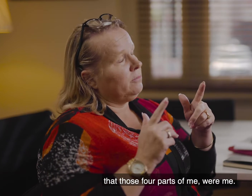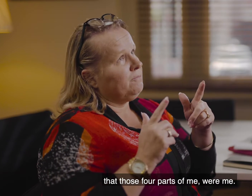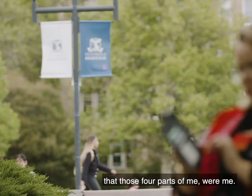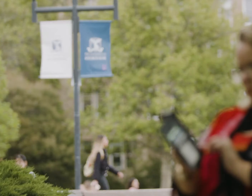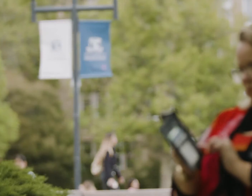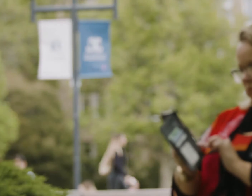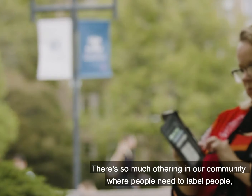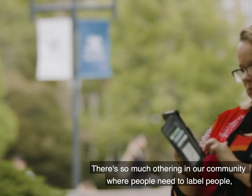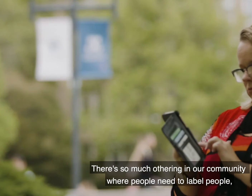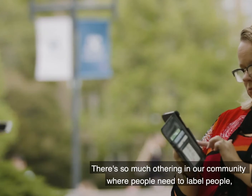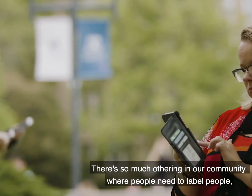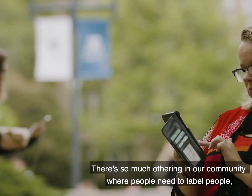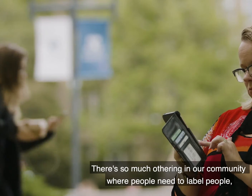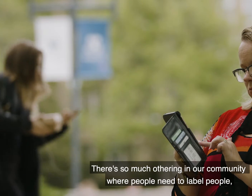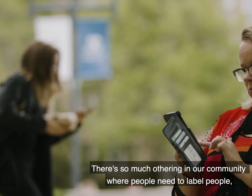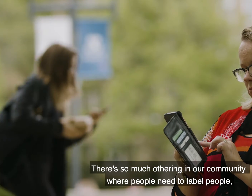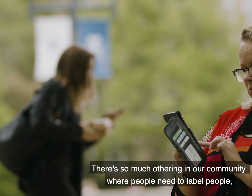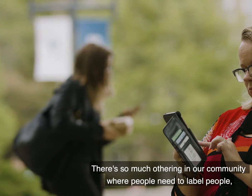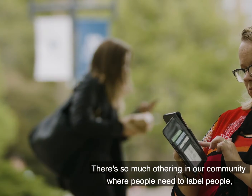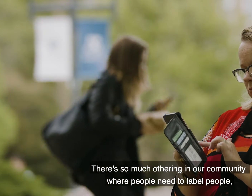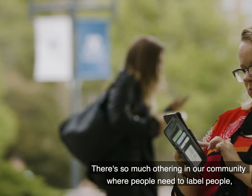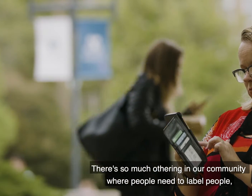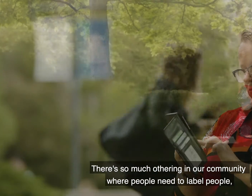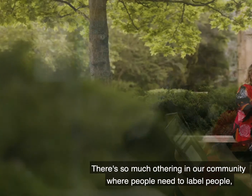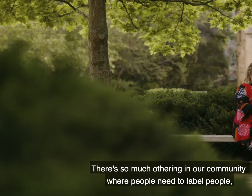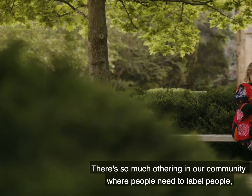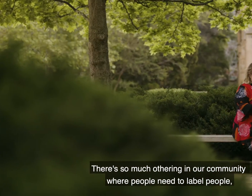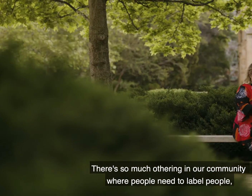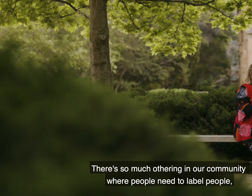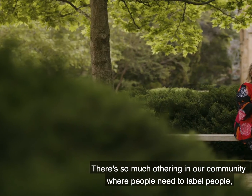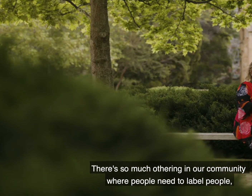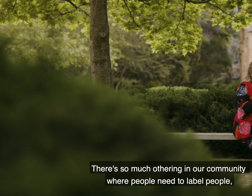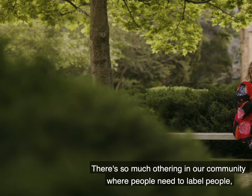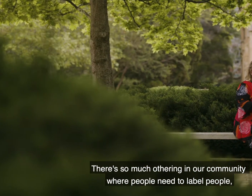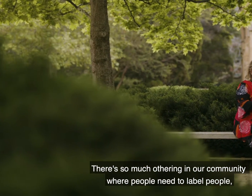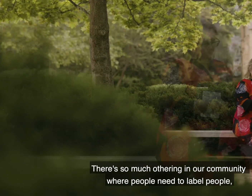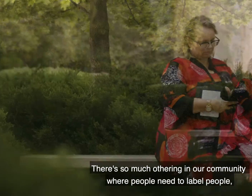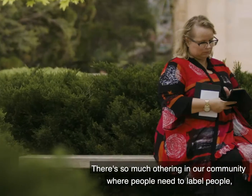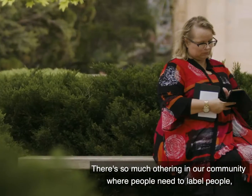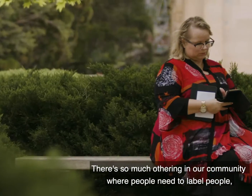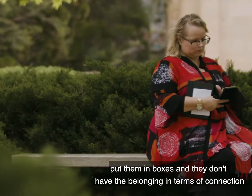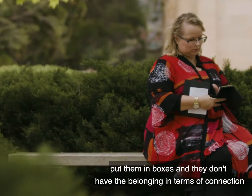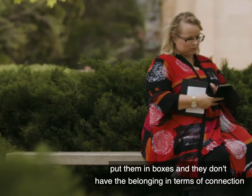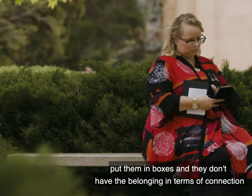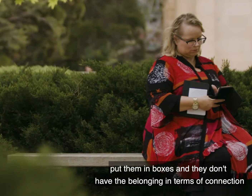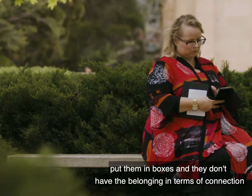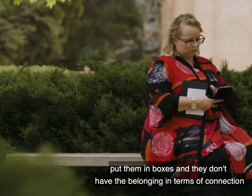me. There's so much othering in our community. Where people need to label people. Put them in boxes.